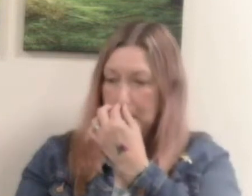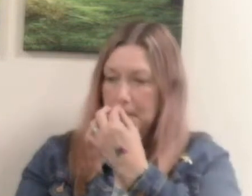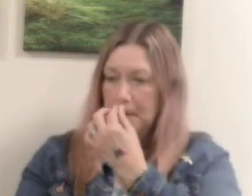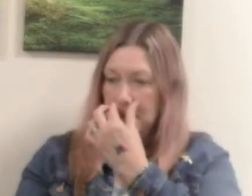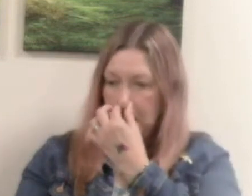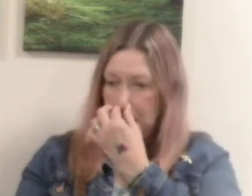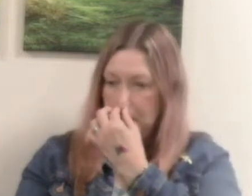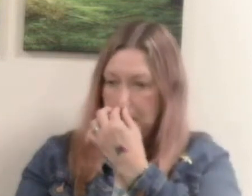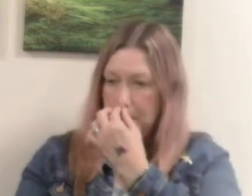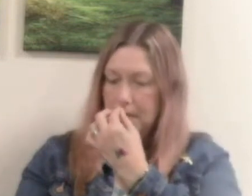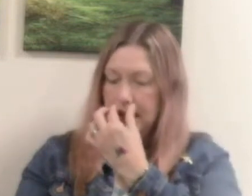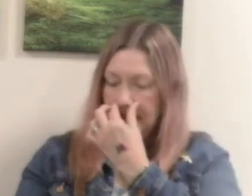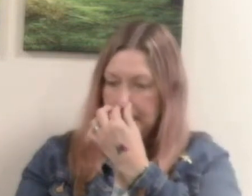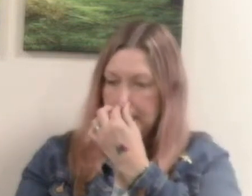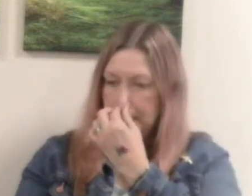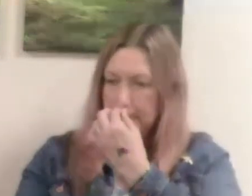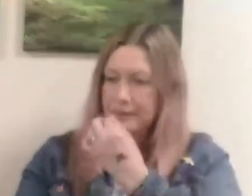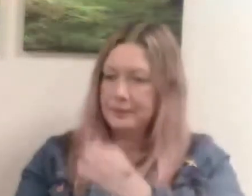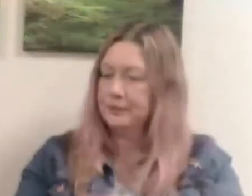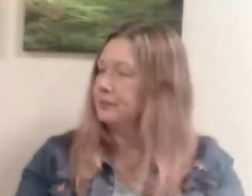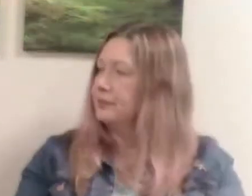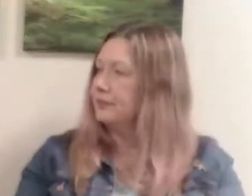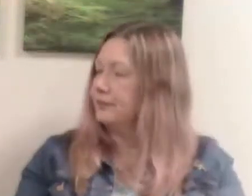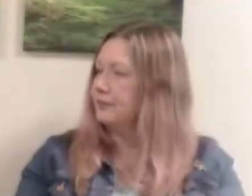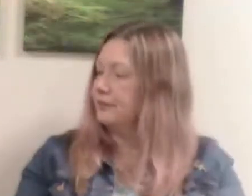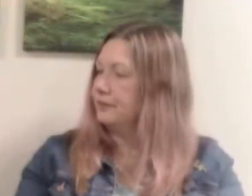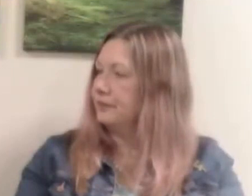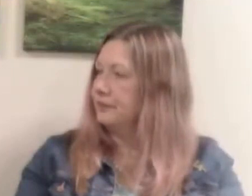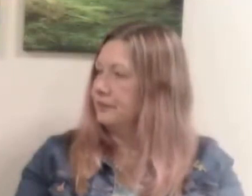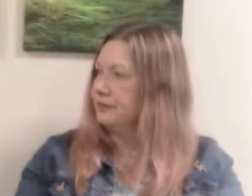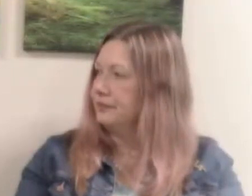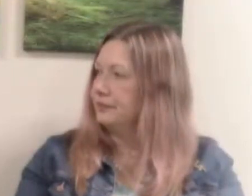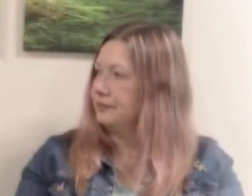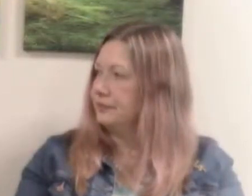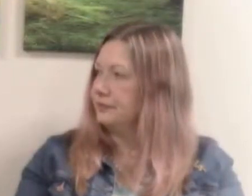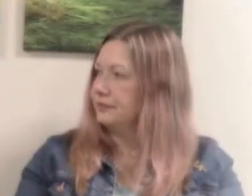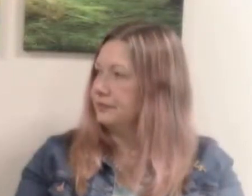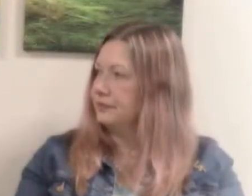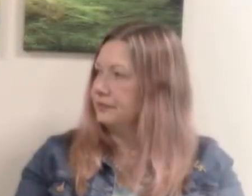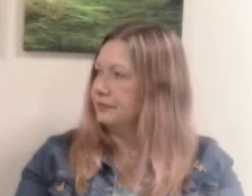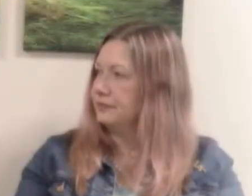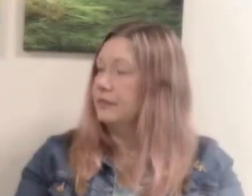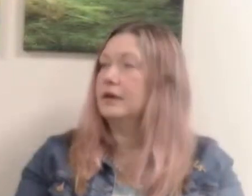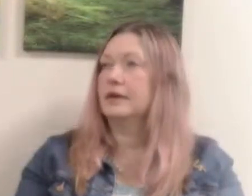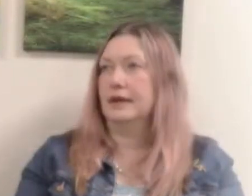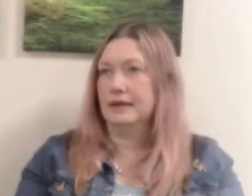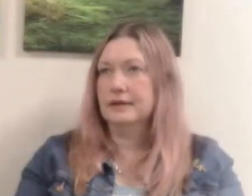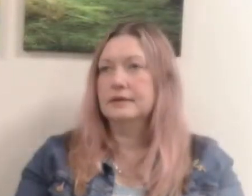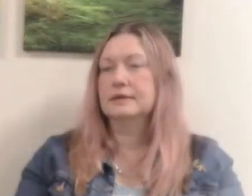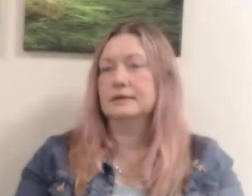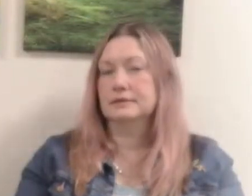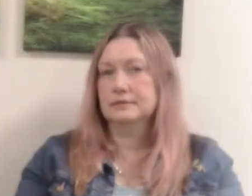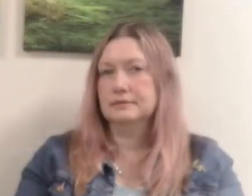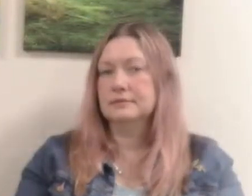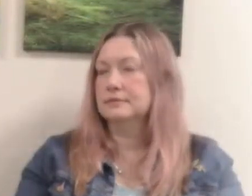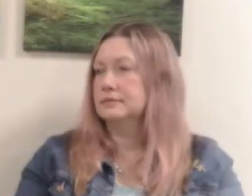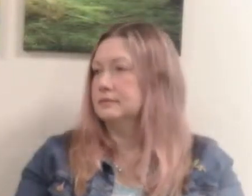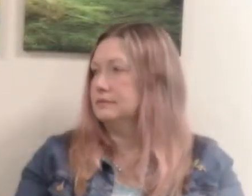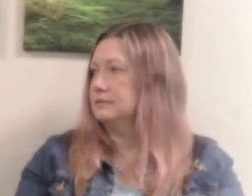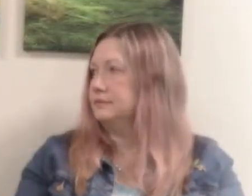you need a horse and a cart yeah but if so and then the cart is like works doing good things yeah he said if you've got just the horse